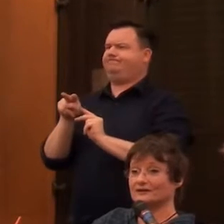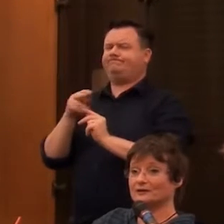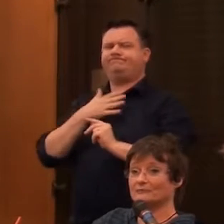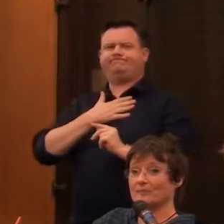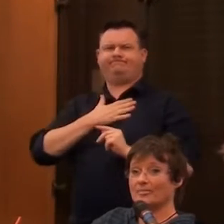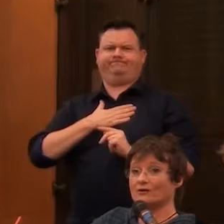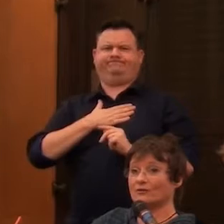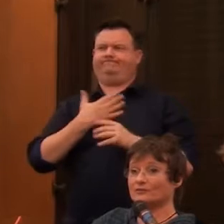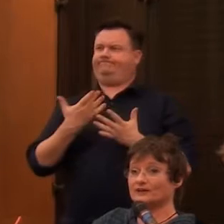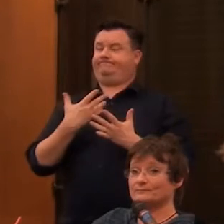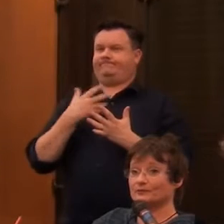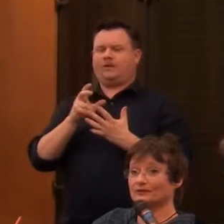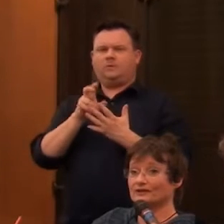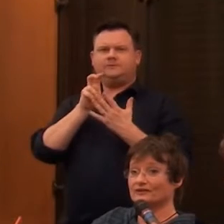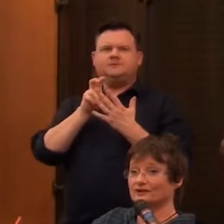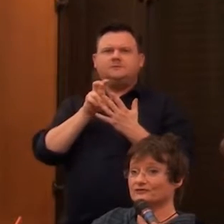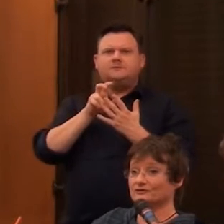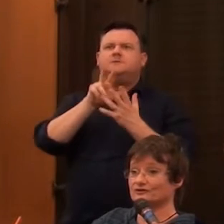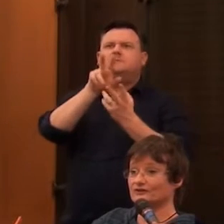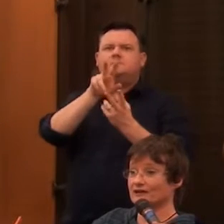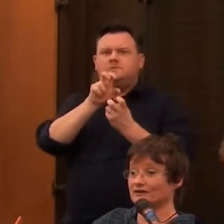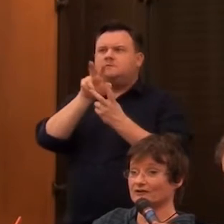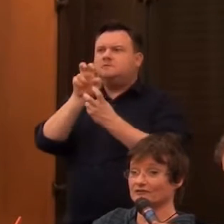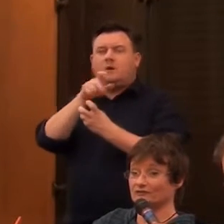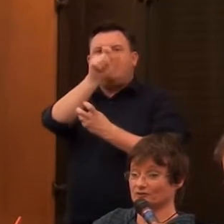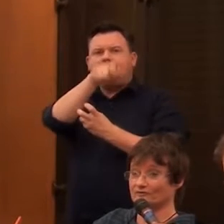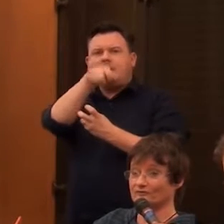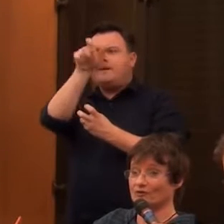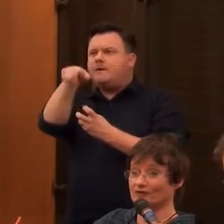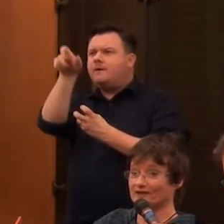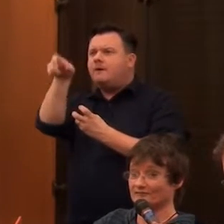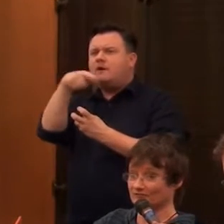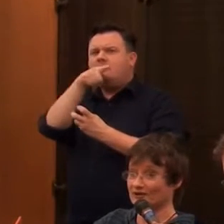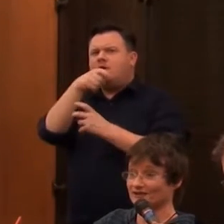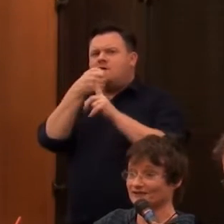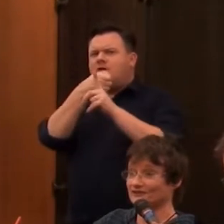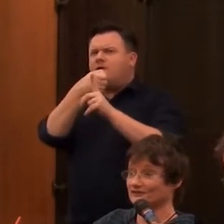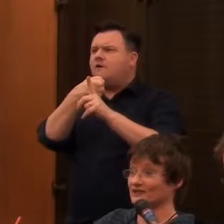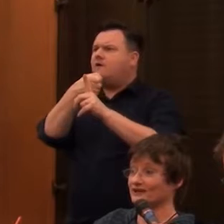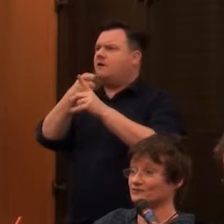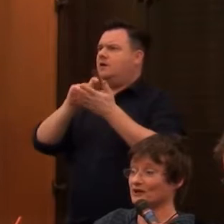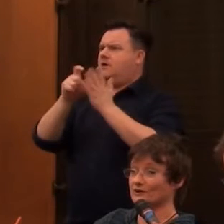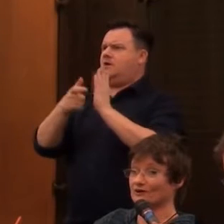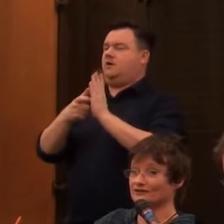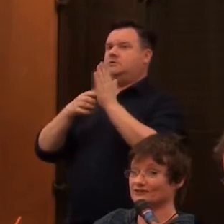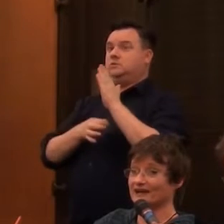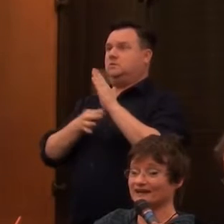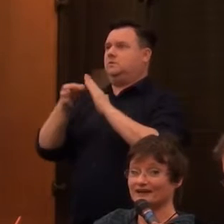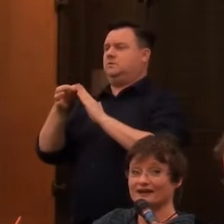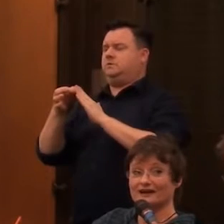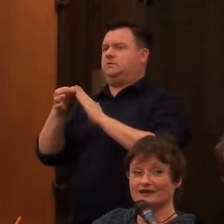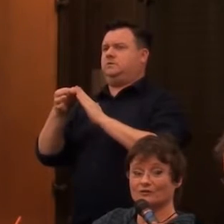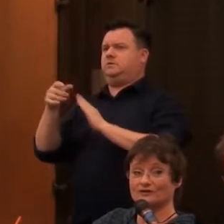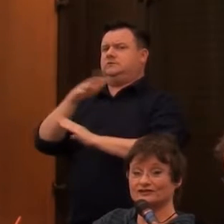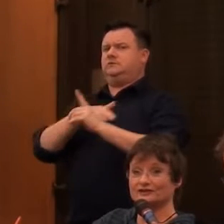all the people who had fought their fight to get us where we are today.